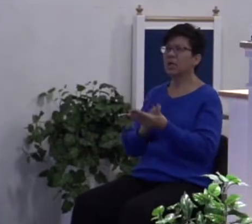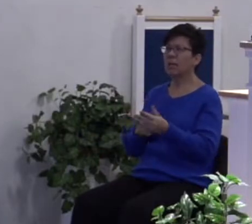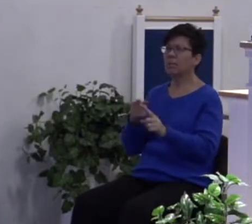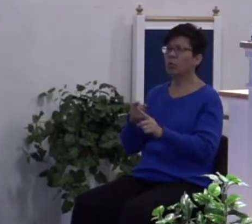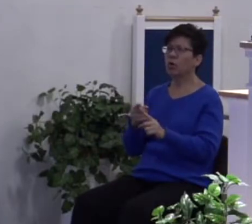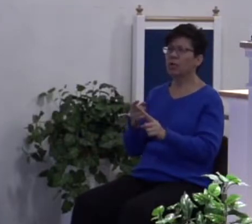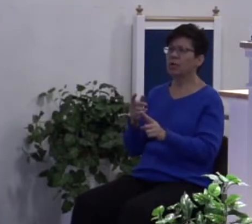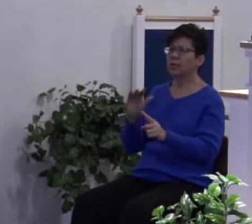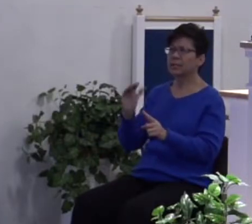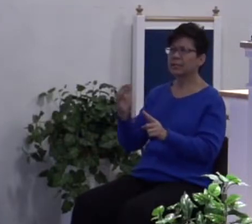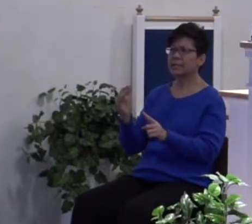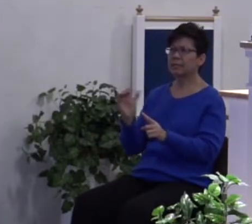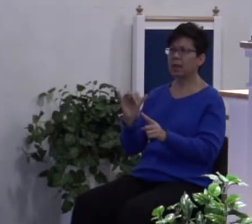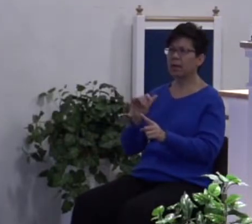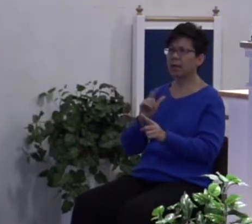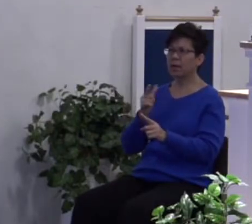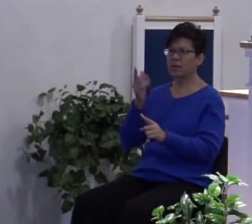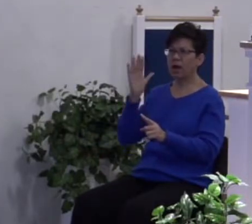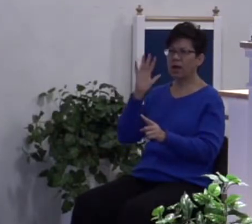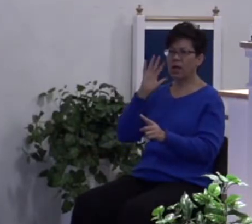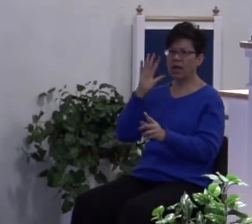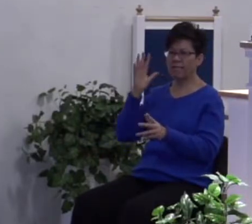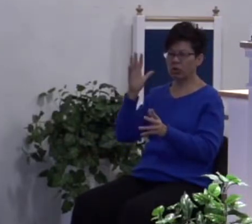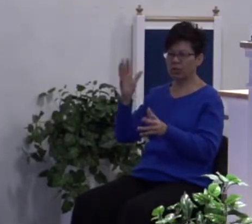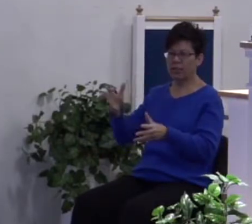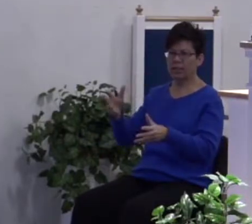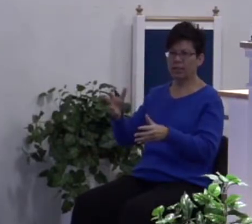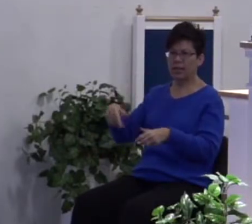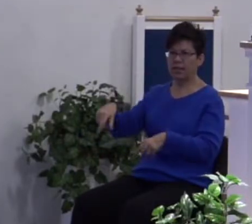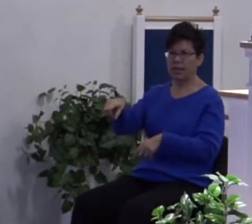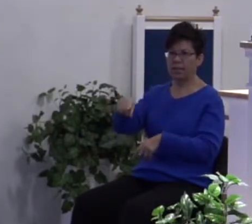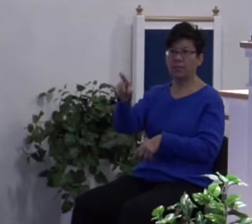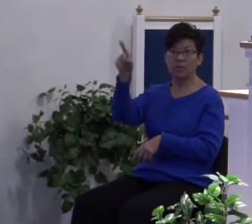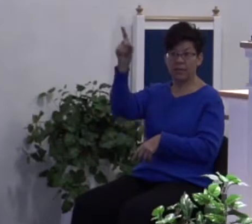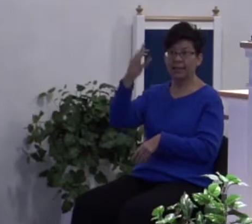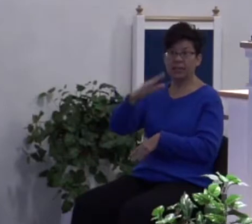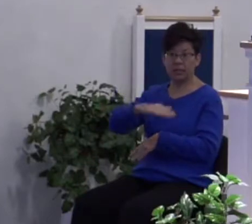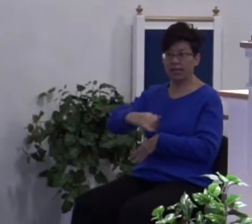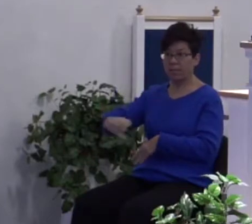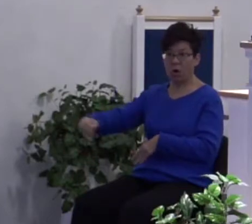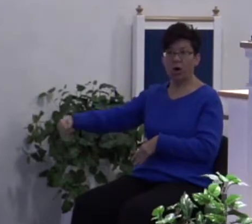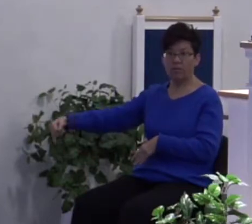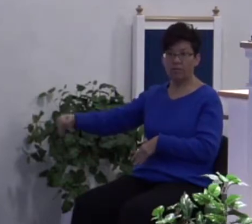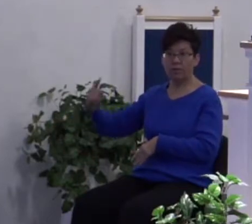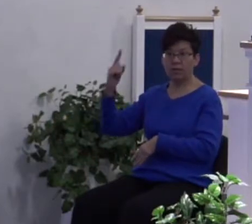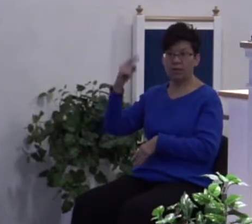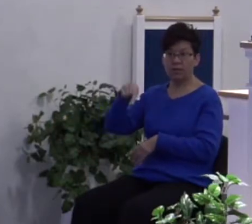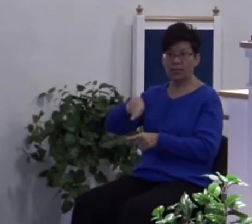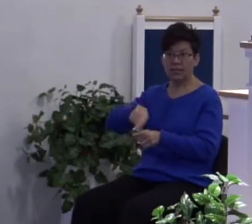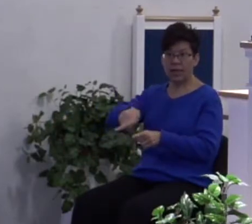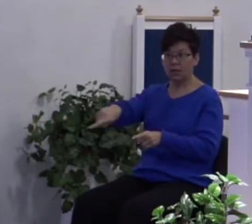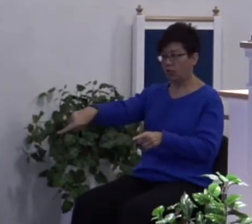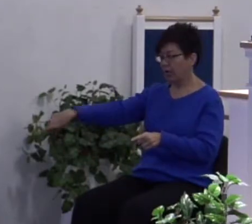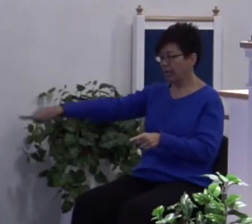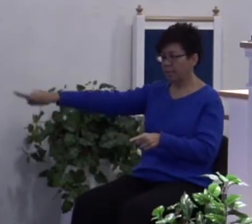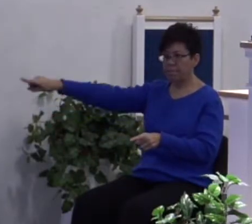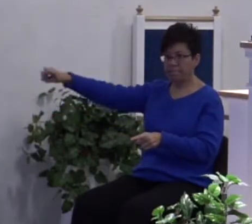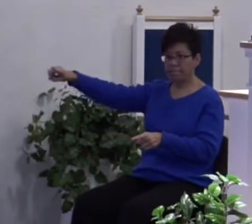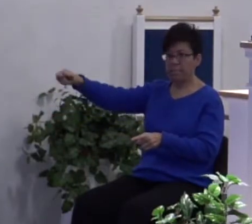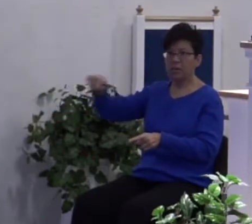like God had forsaken them. He did cut them off. He sidetracked them. Not forever,